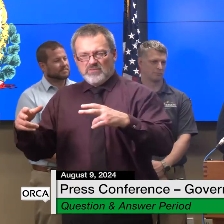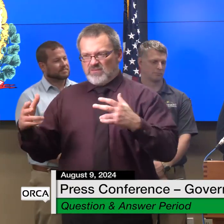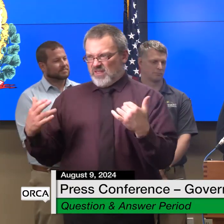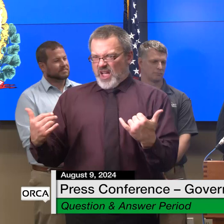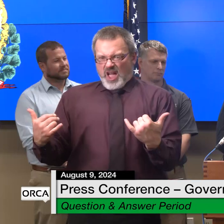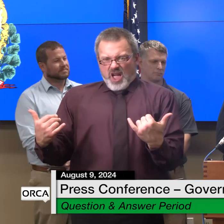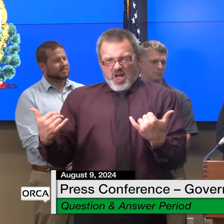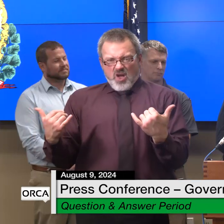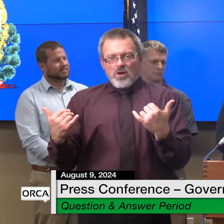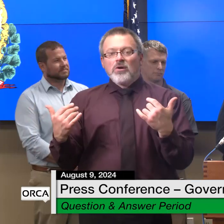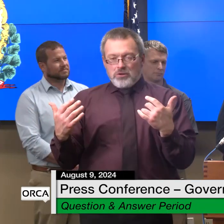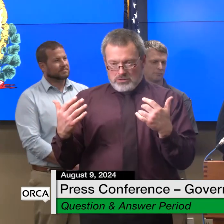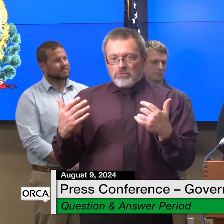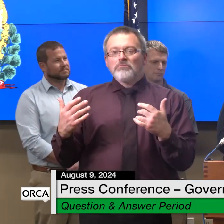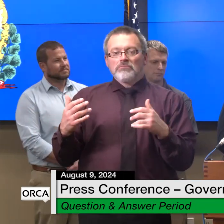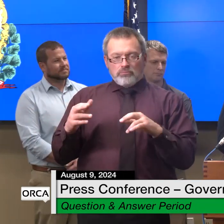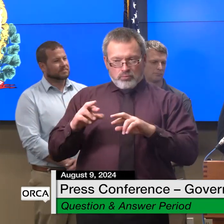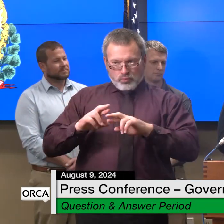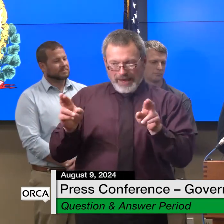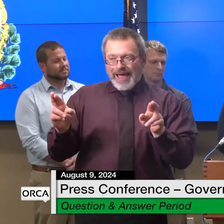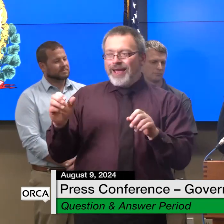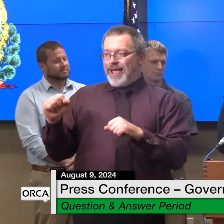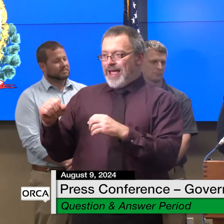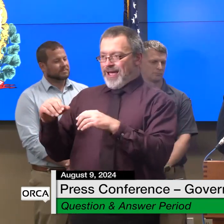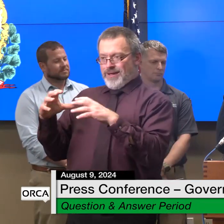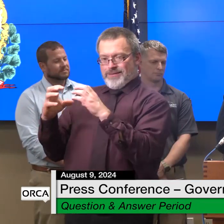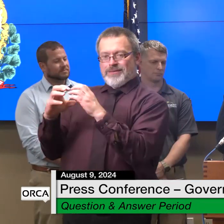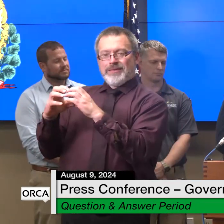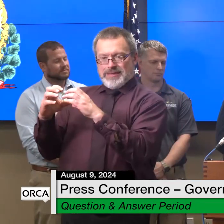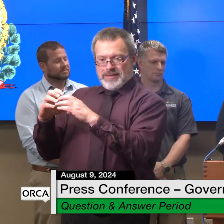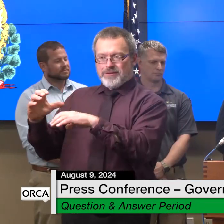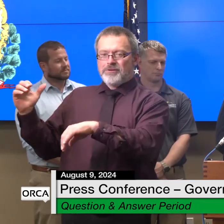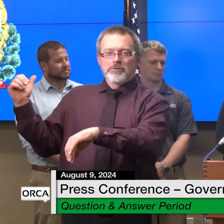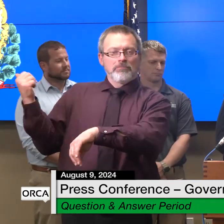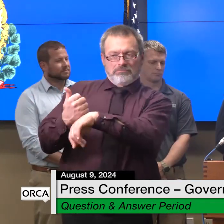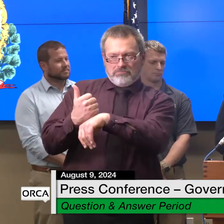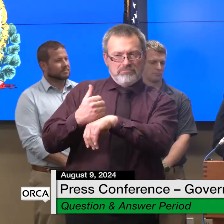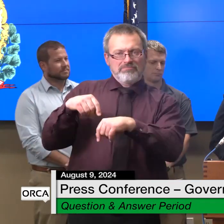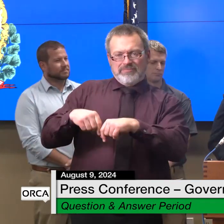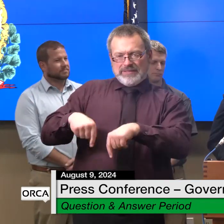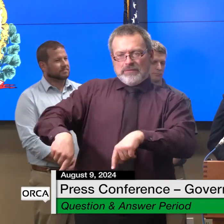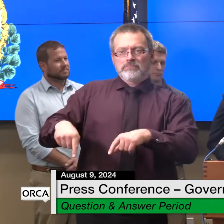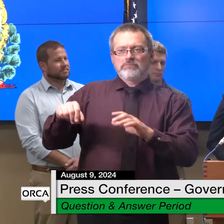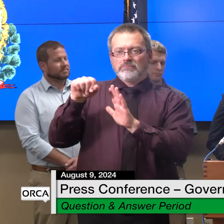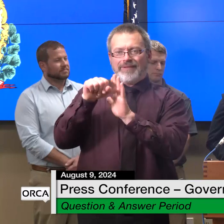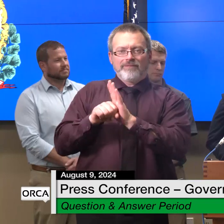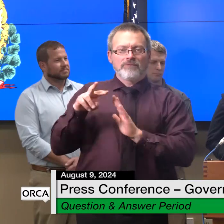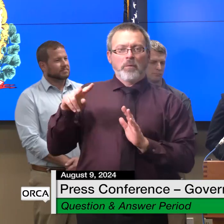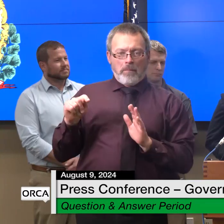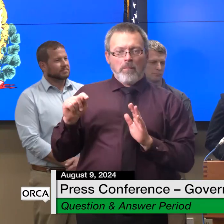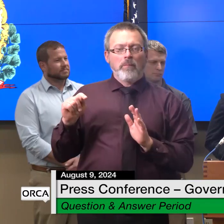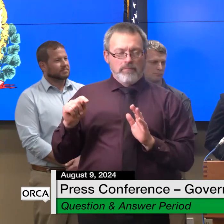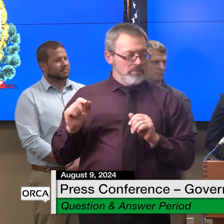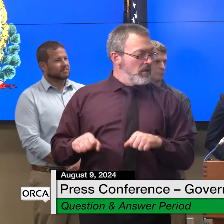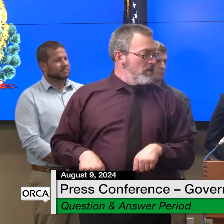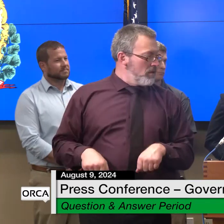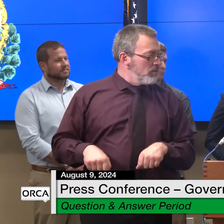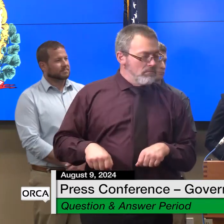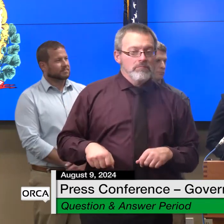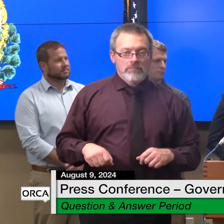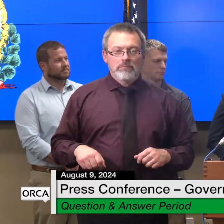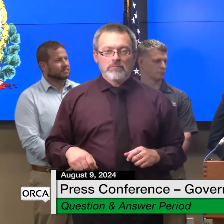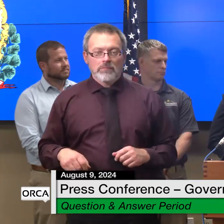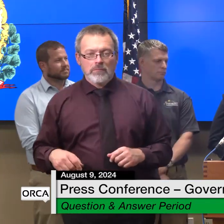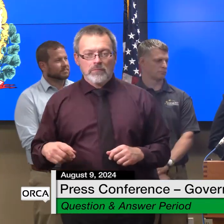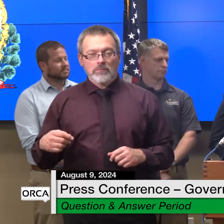registered mobile home uh communities throughout the state of vermont and as we go to assess